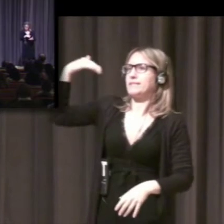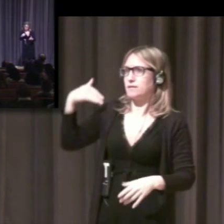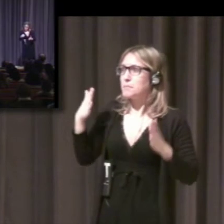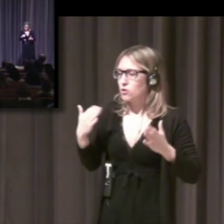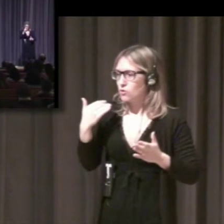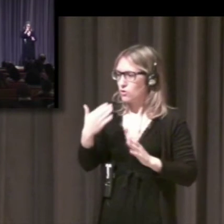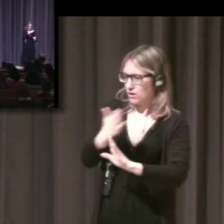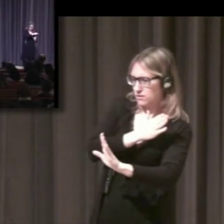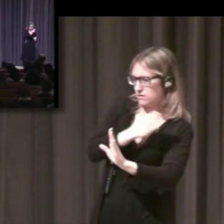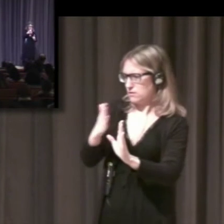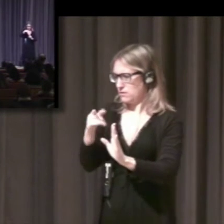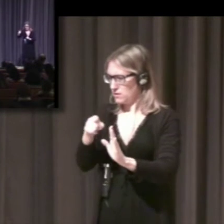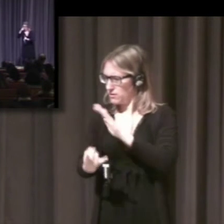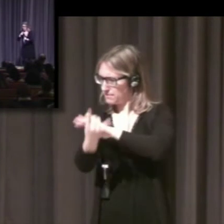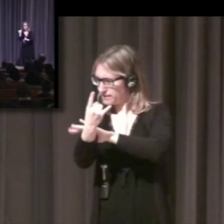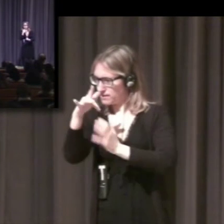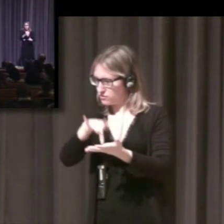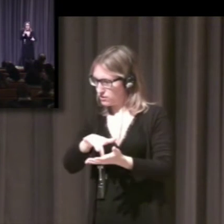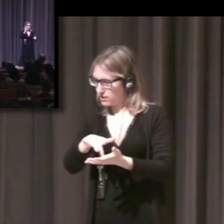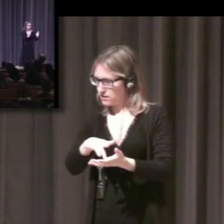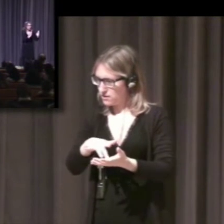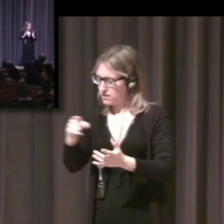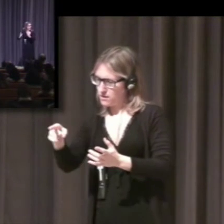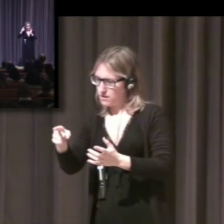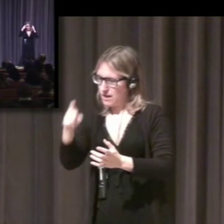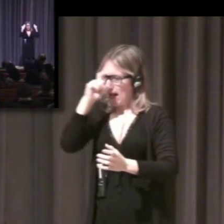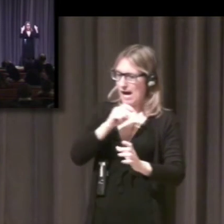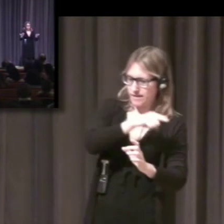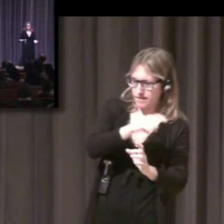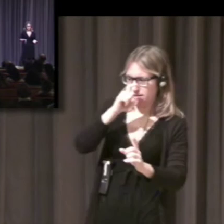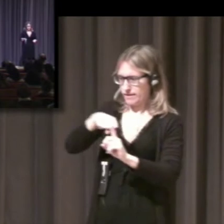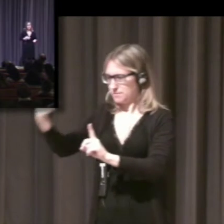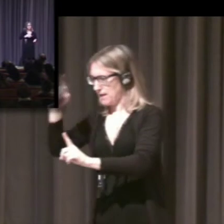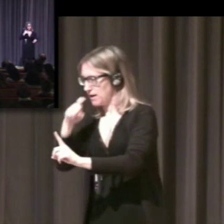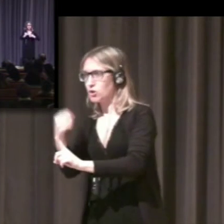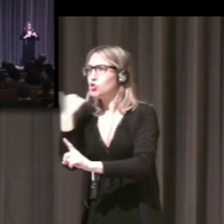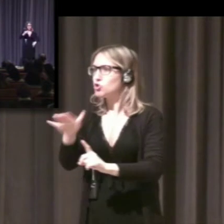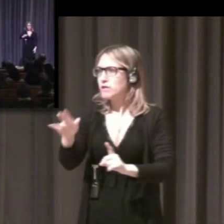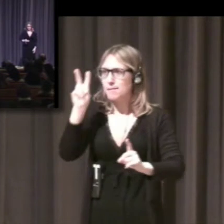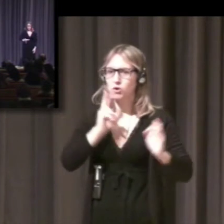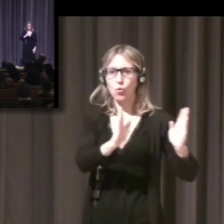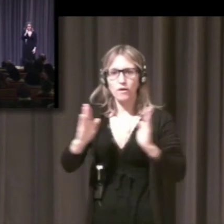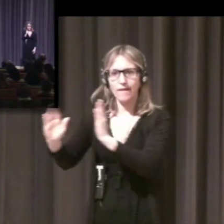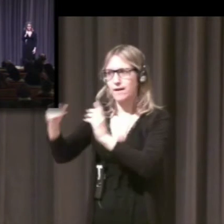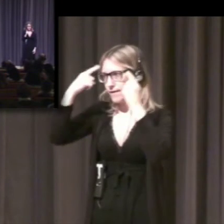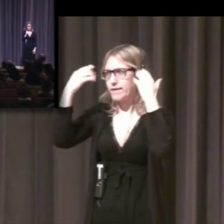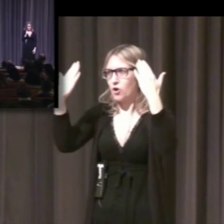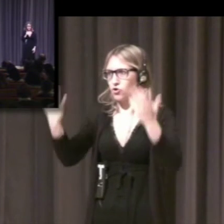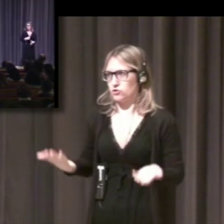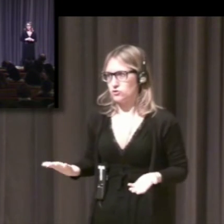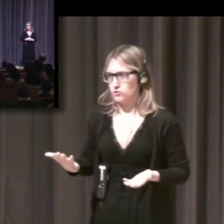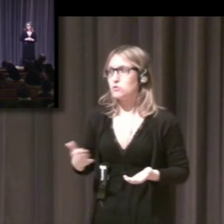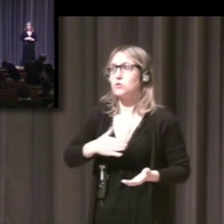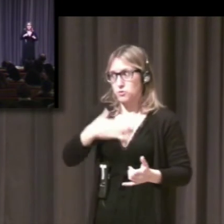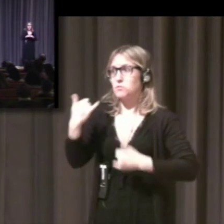That would be a big problem if you could not do that, if you're trying to tell someone what happened.